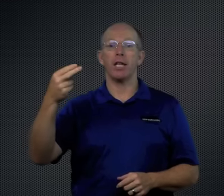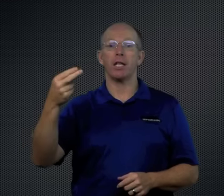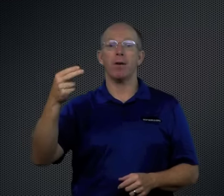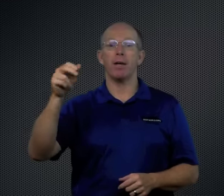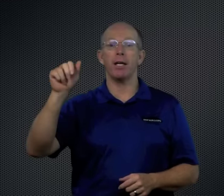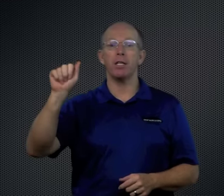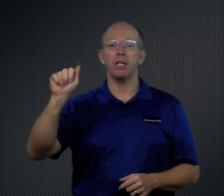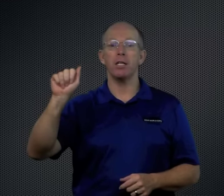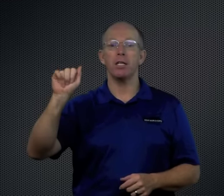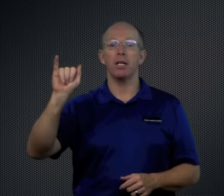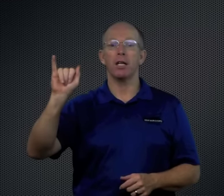combination.